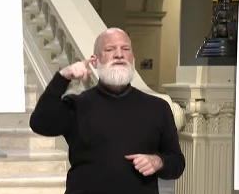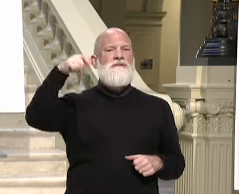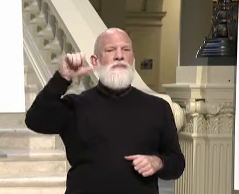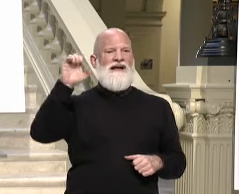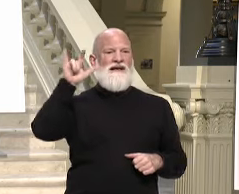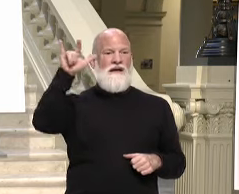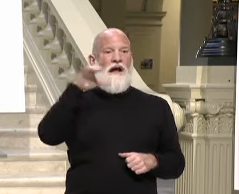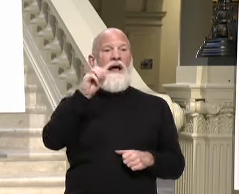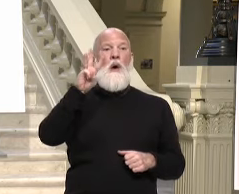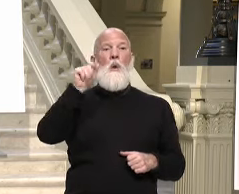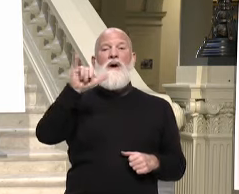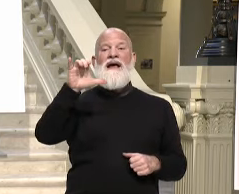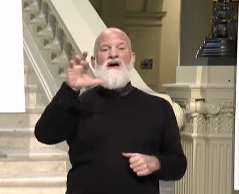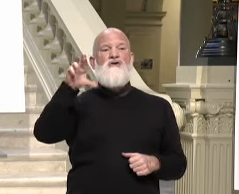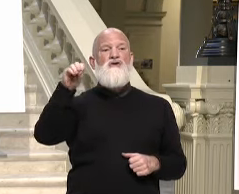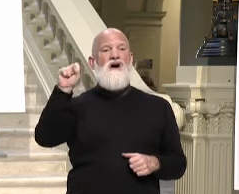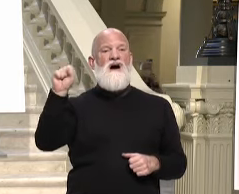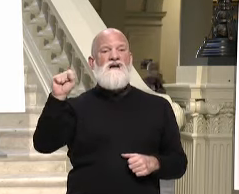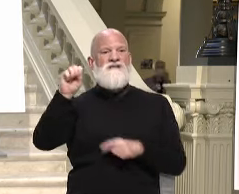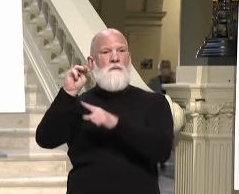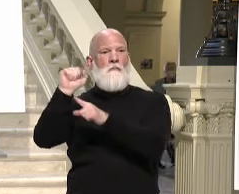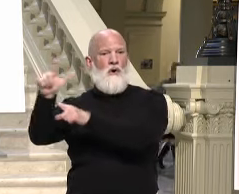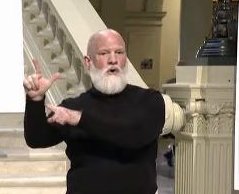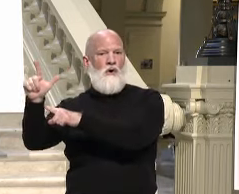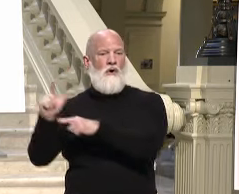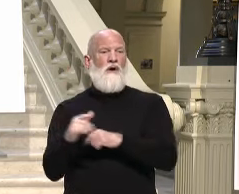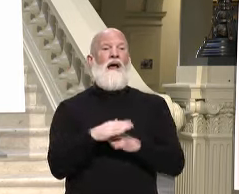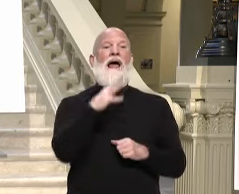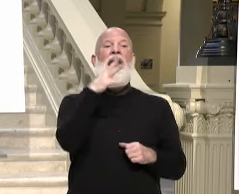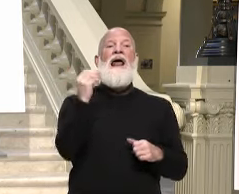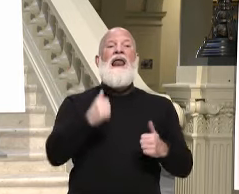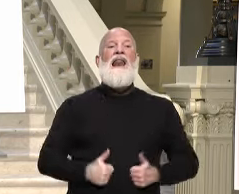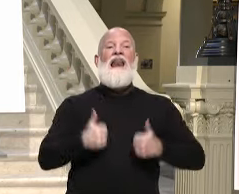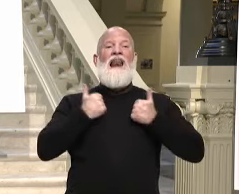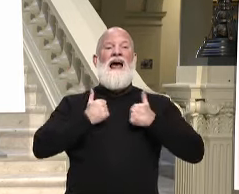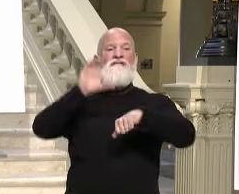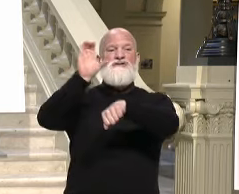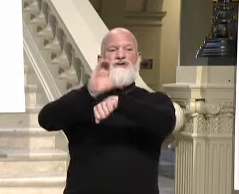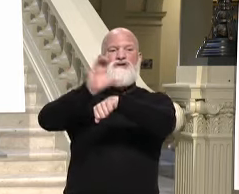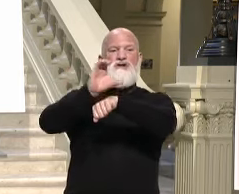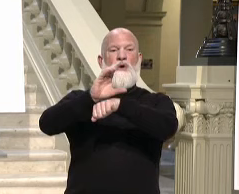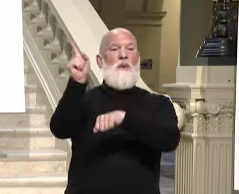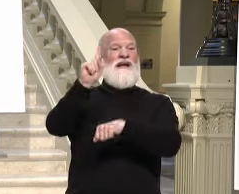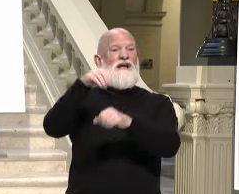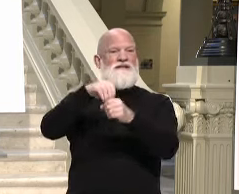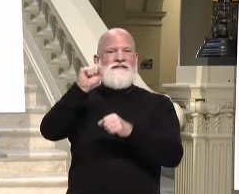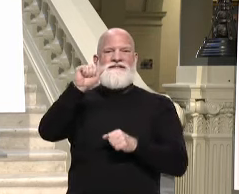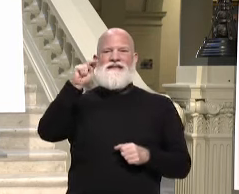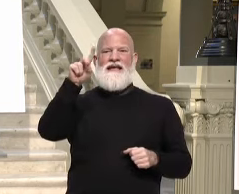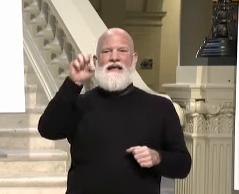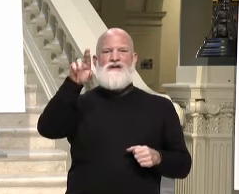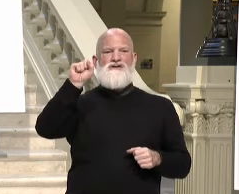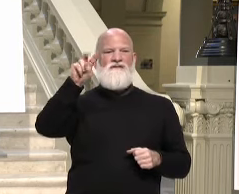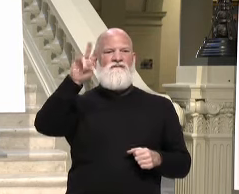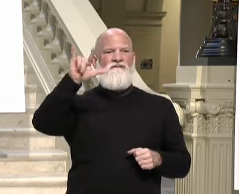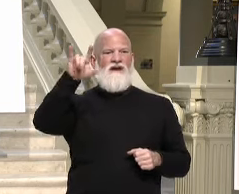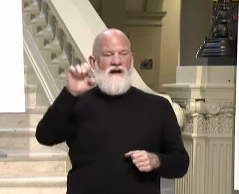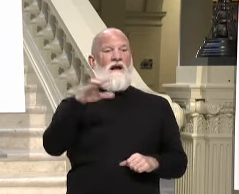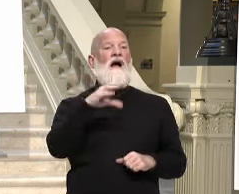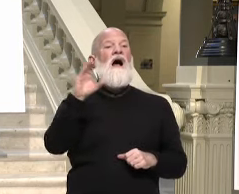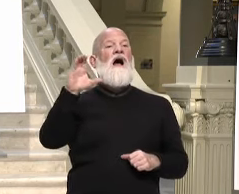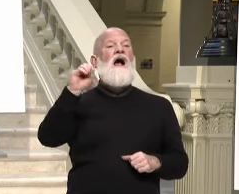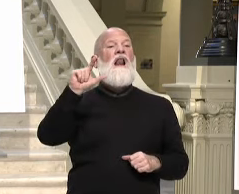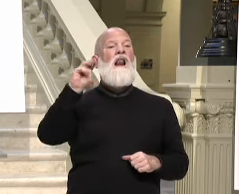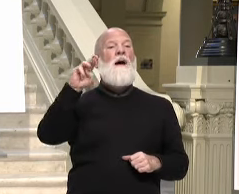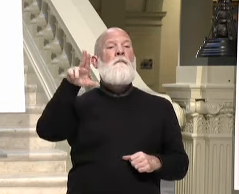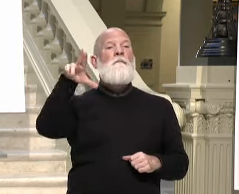County, and the Word of Life Church in Washington County. The site at the Gulfstream Aerospace facility is a result of a partnership